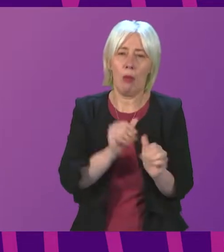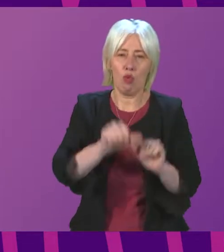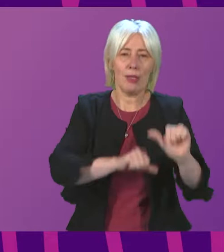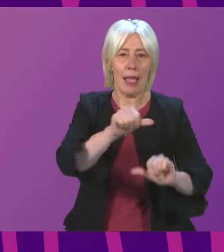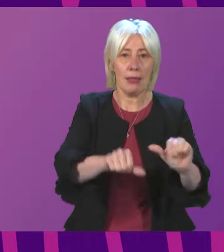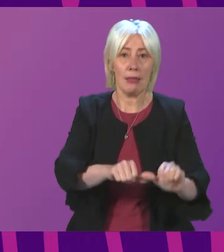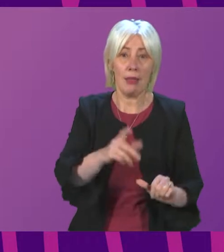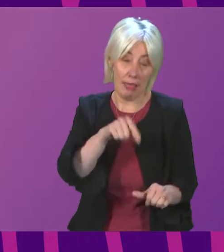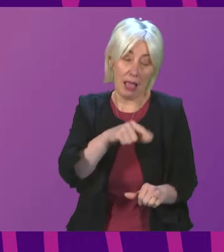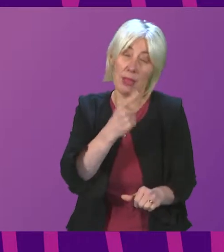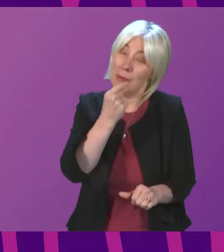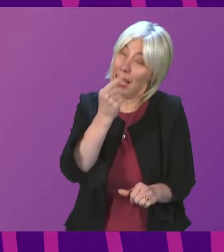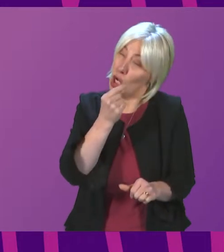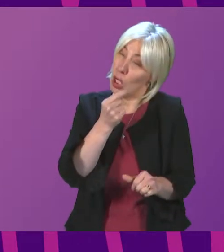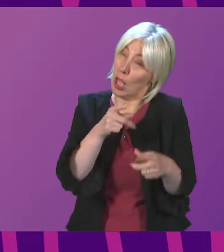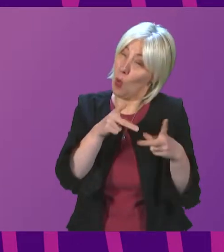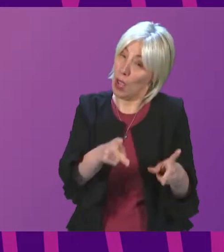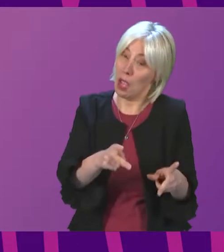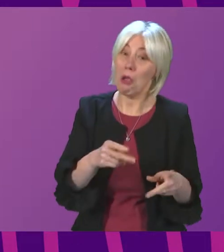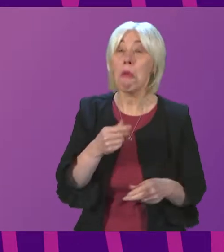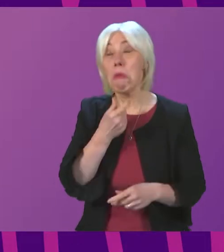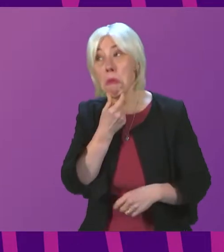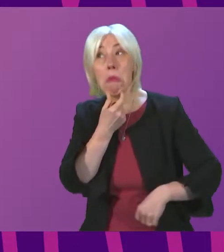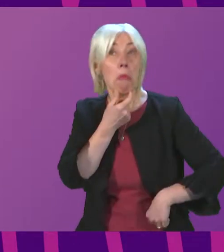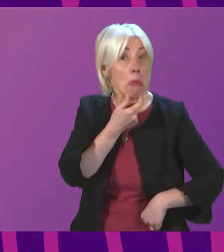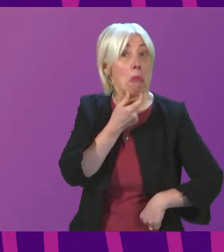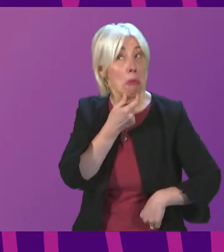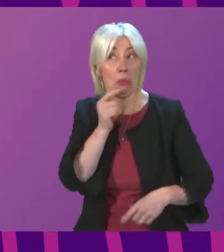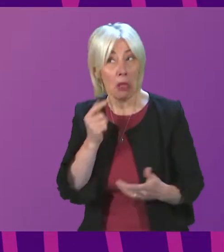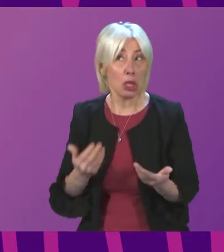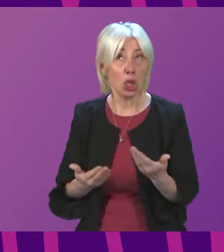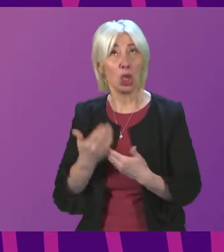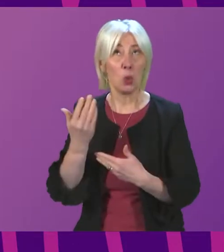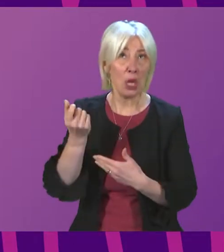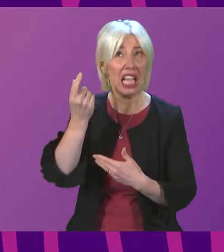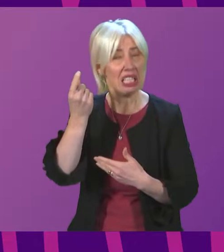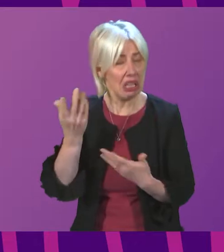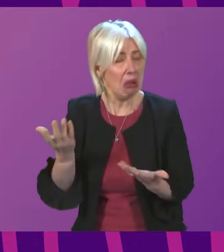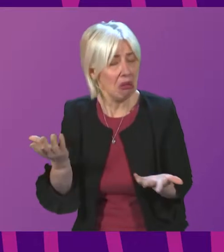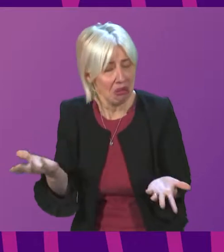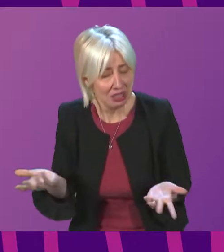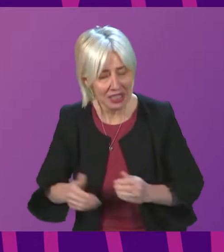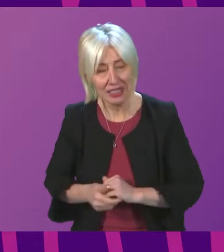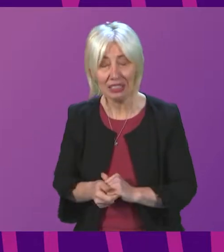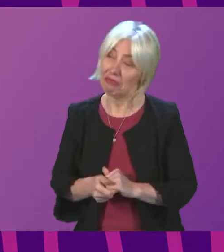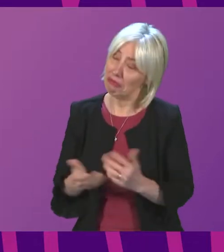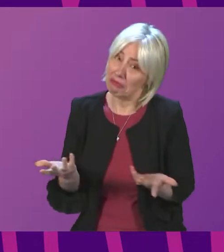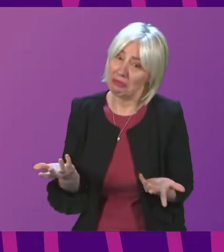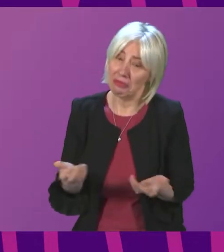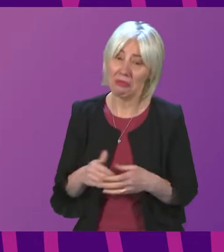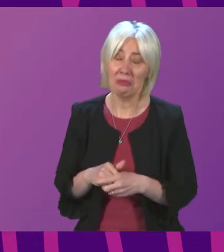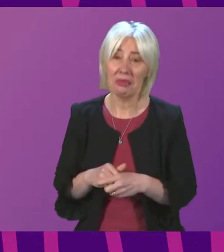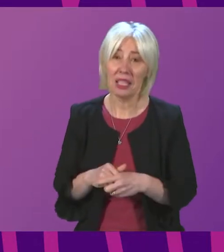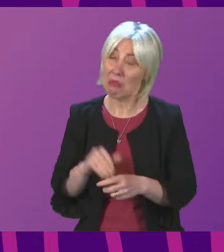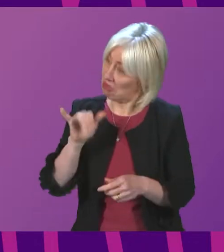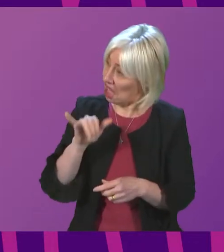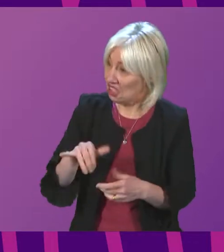um thank you for that that's a novel that's a novel suggestion but um uh but but but